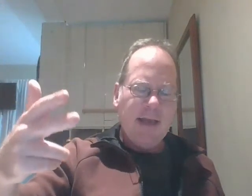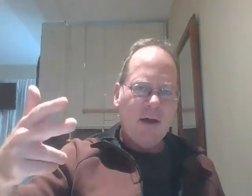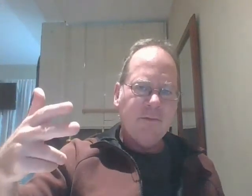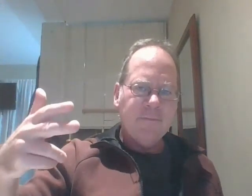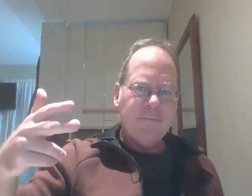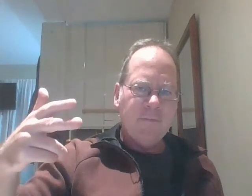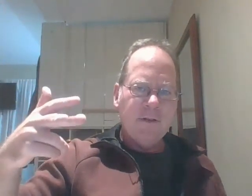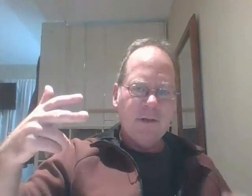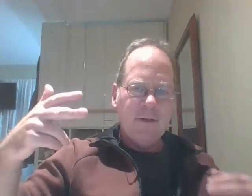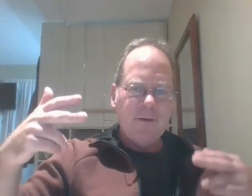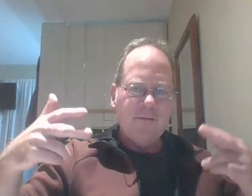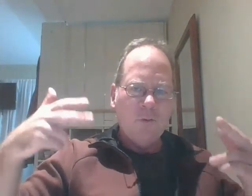you have more